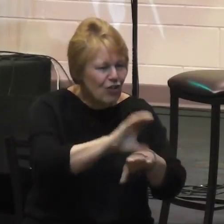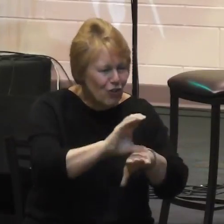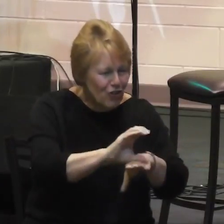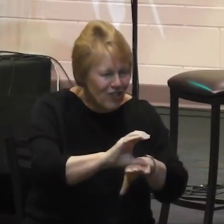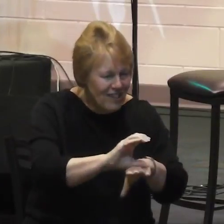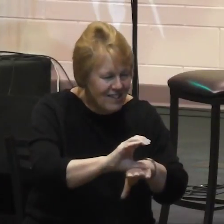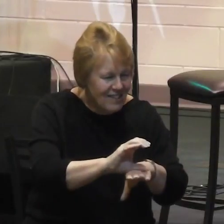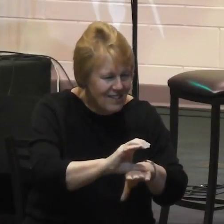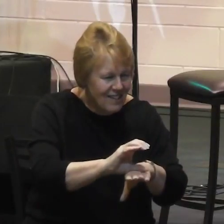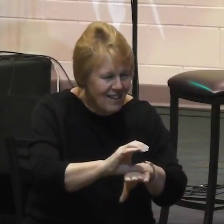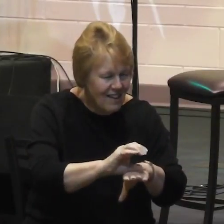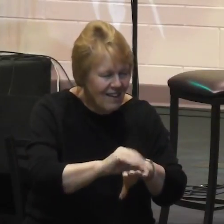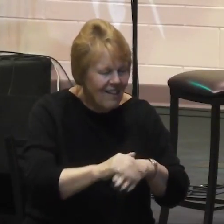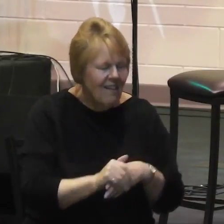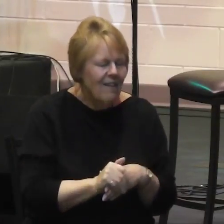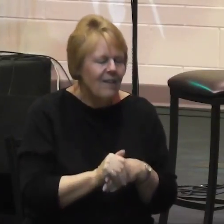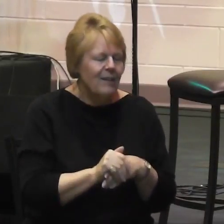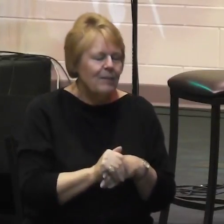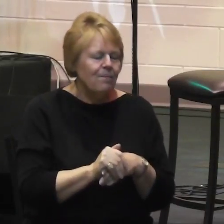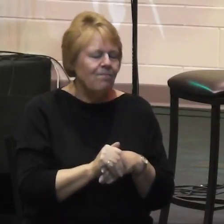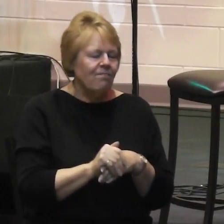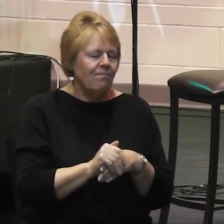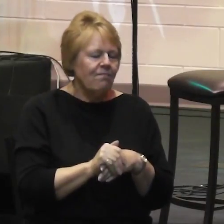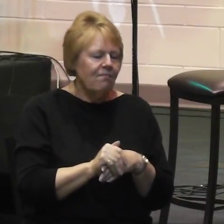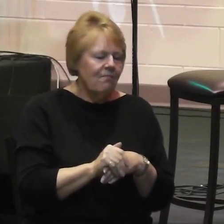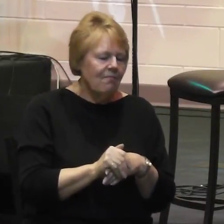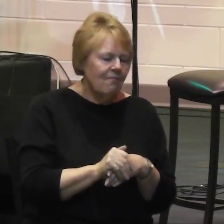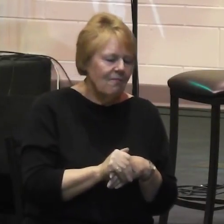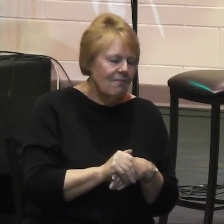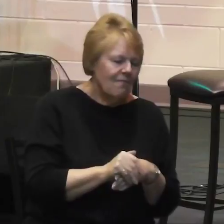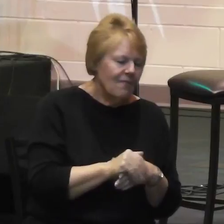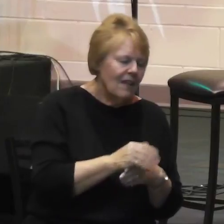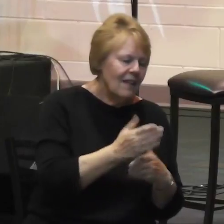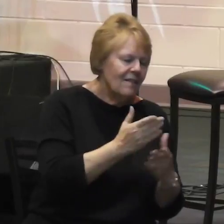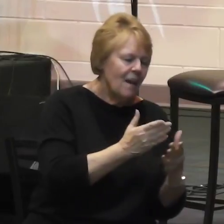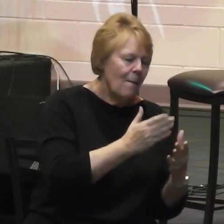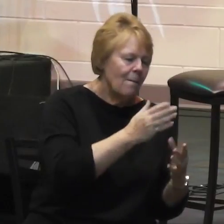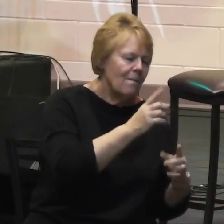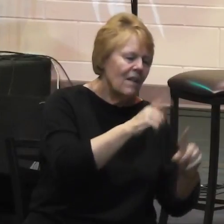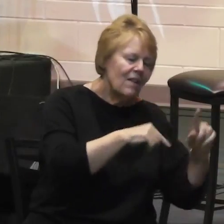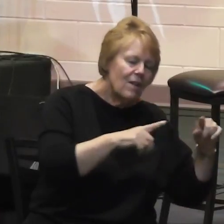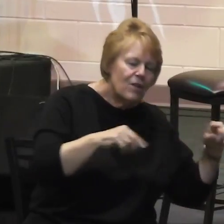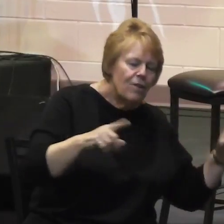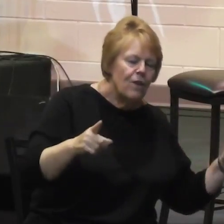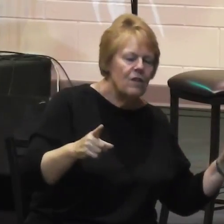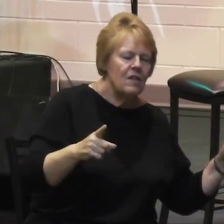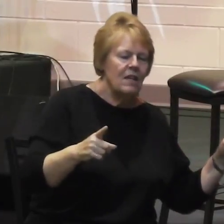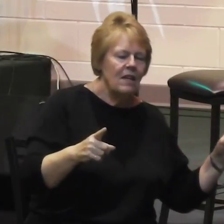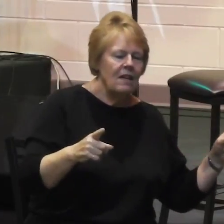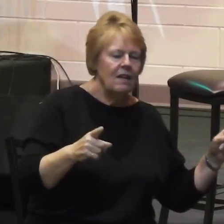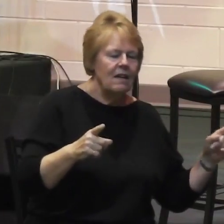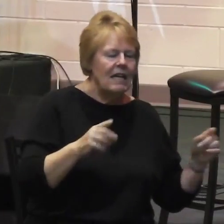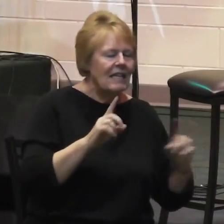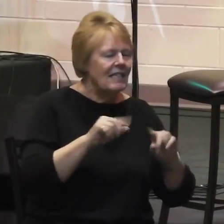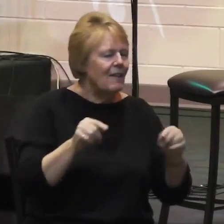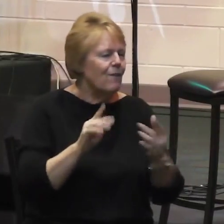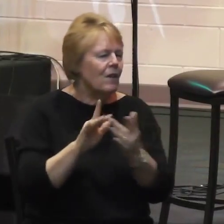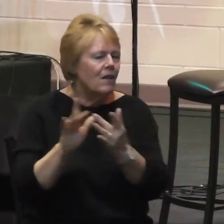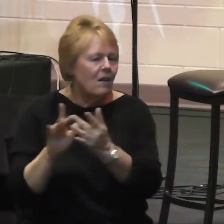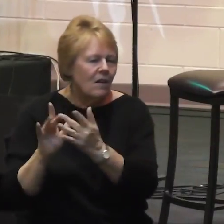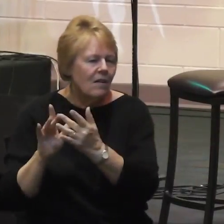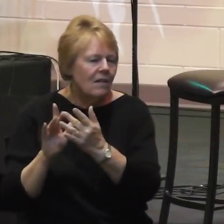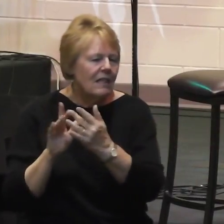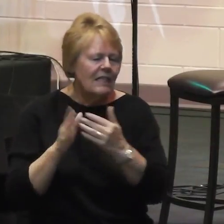Serves in diversity and in diverse places of contact, whether it is in the church or in the